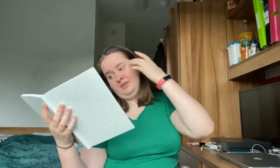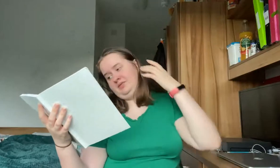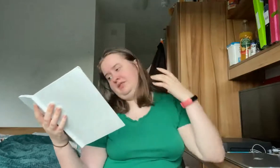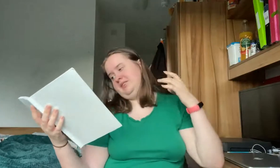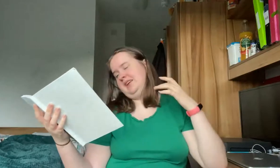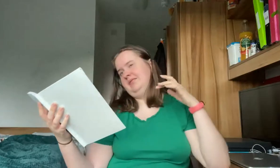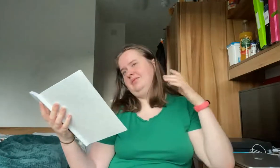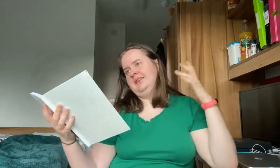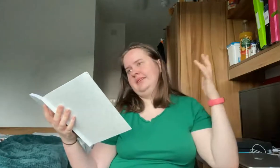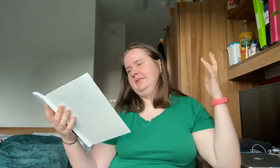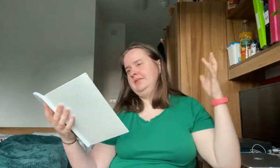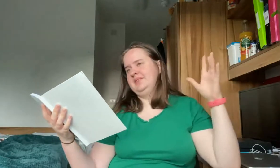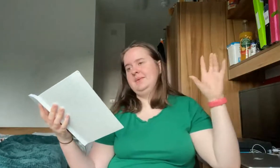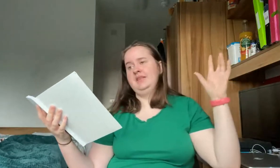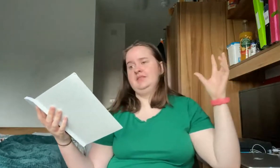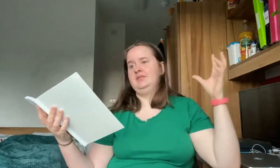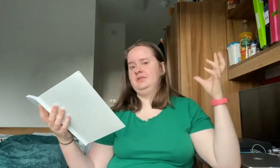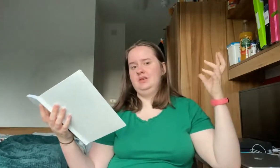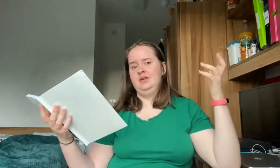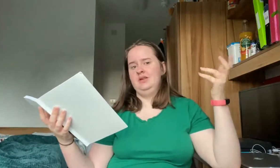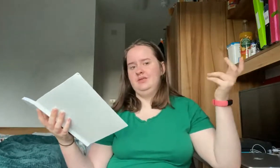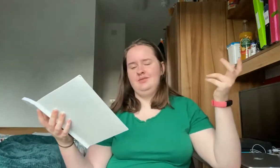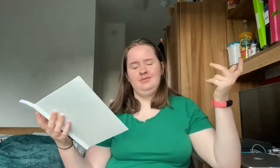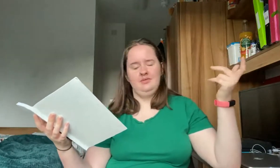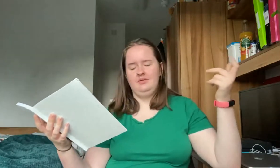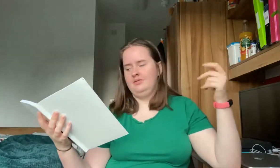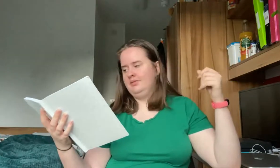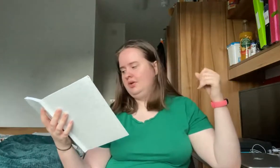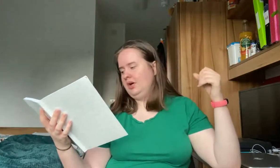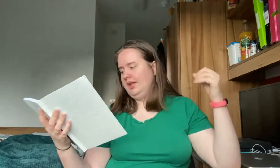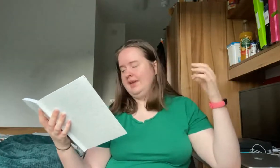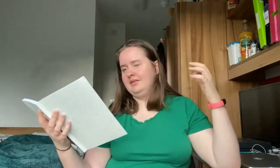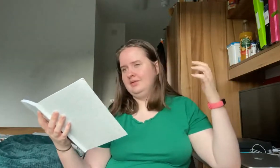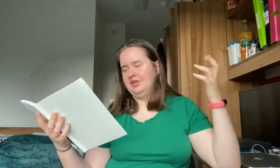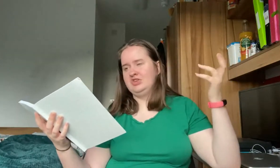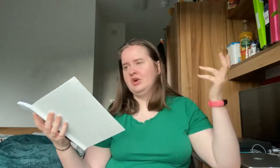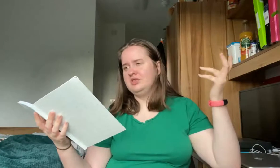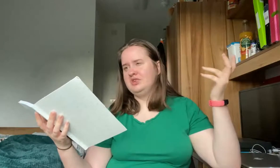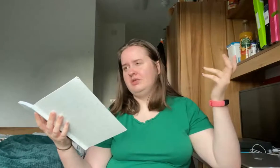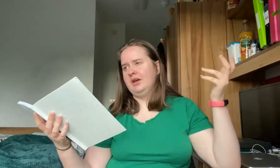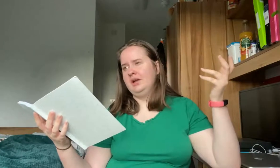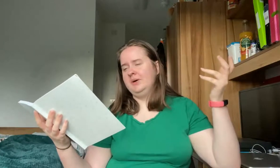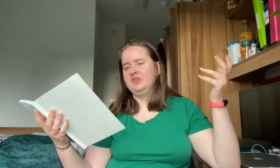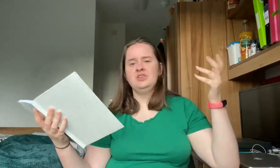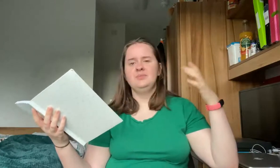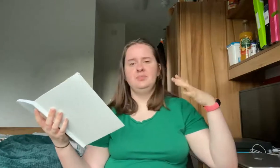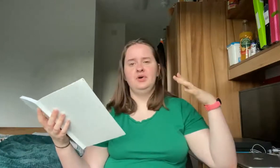.50 yeah I spend like it the chocolate's not a regular purchase but